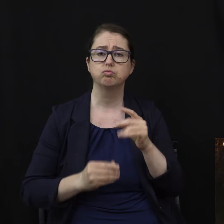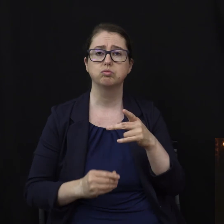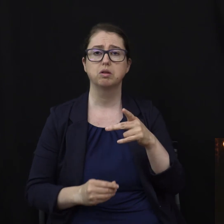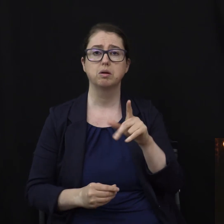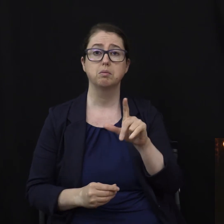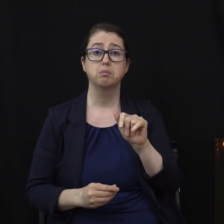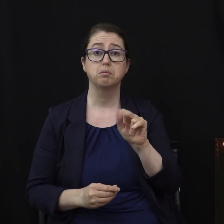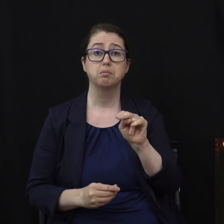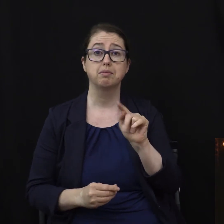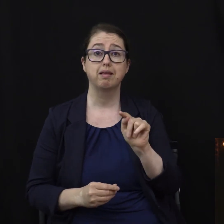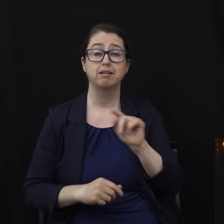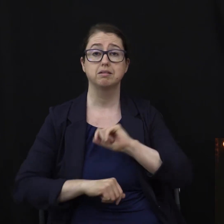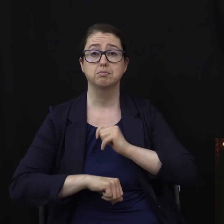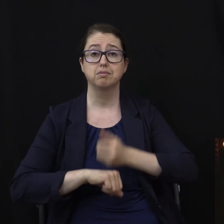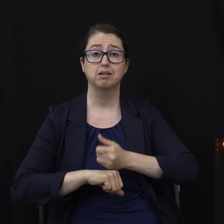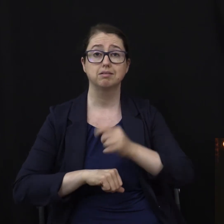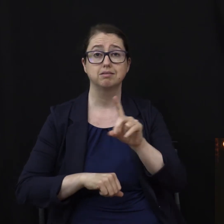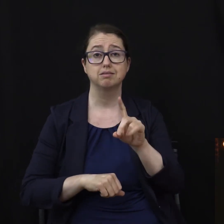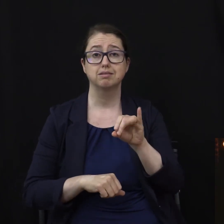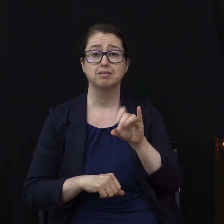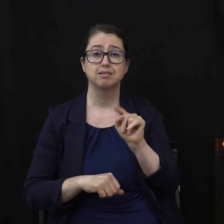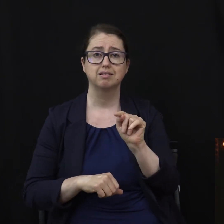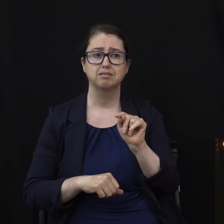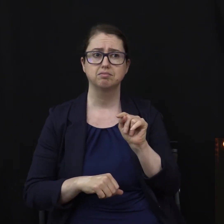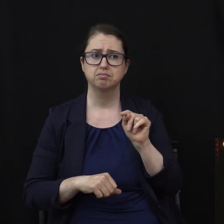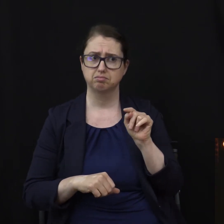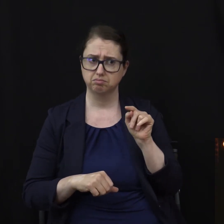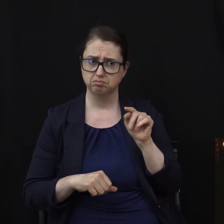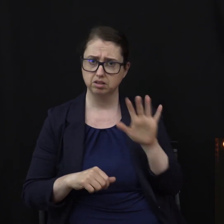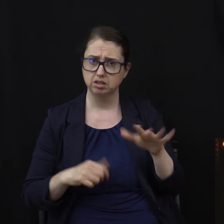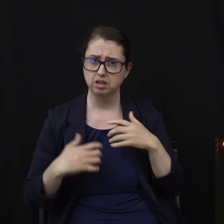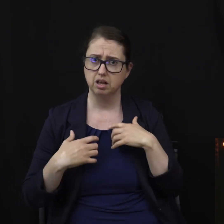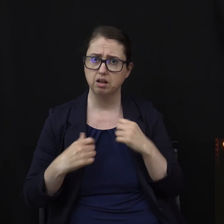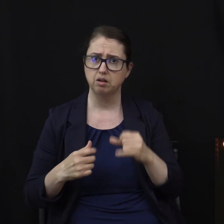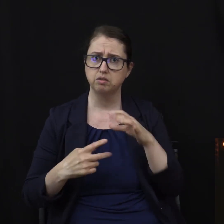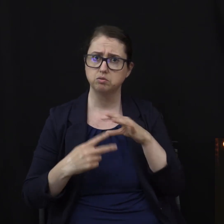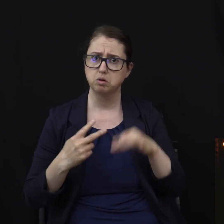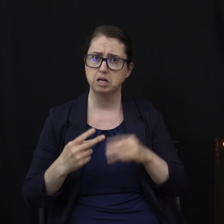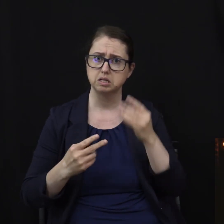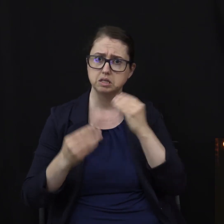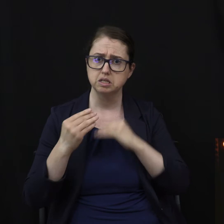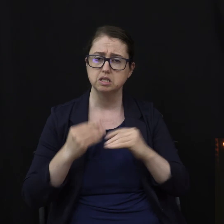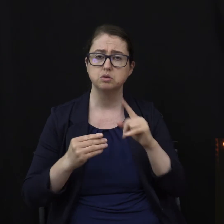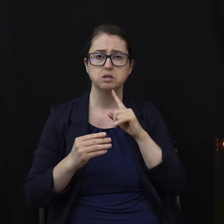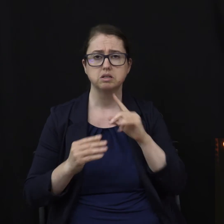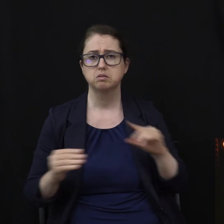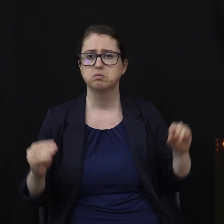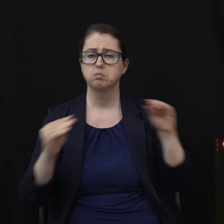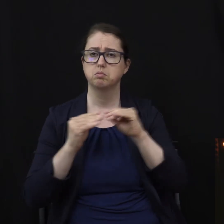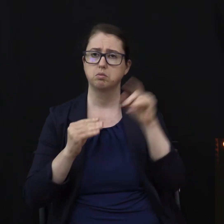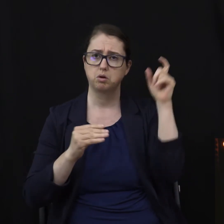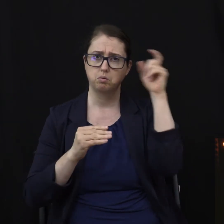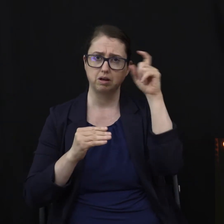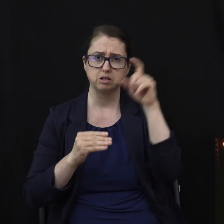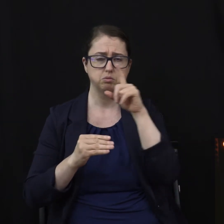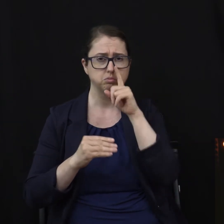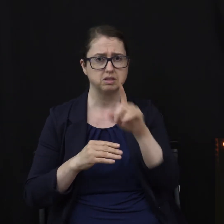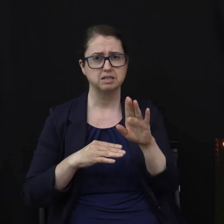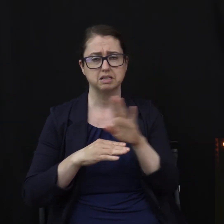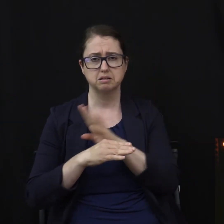result of his life choices, Daniel was found 10 times wiser than others in his day. Talk about a business edge. Wouldn't you like to be